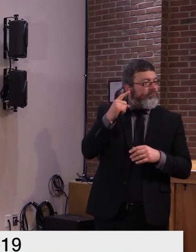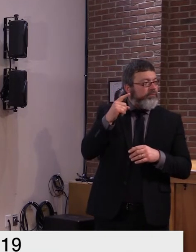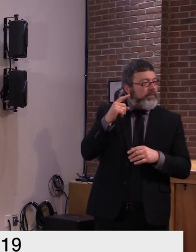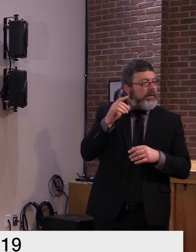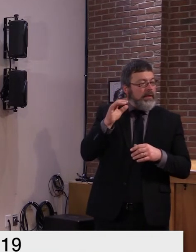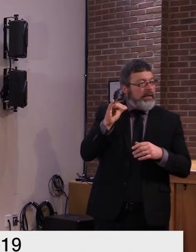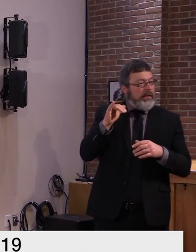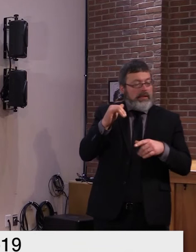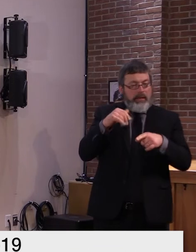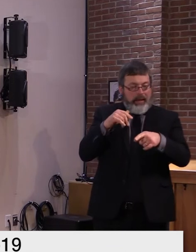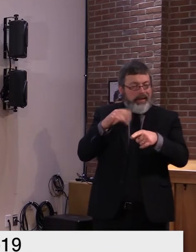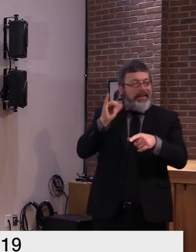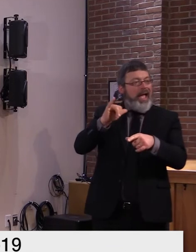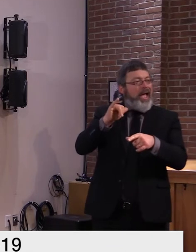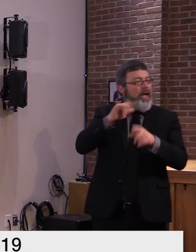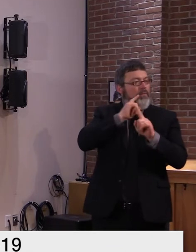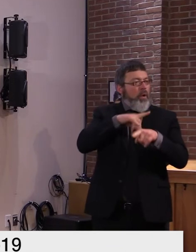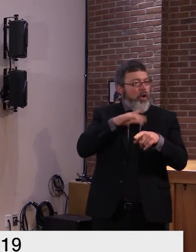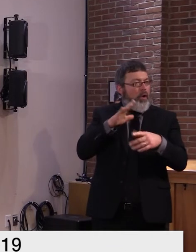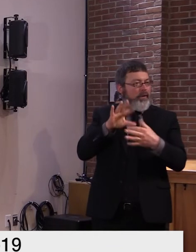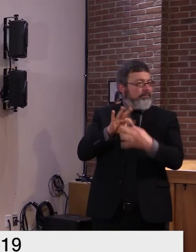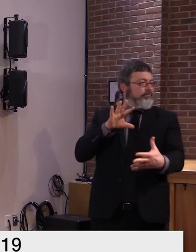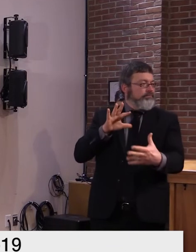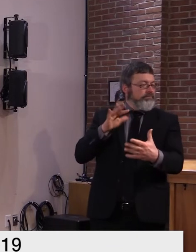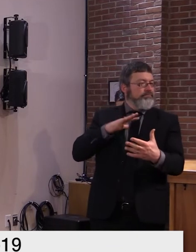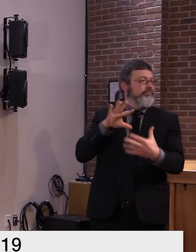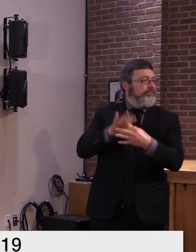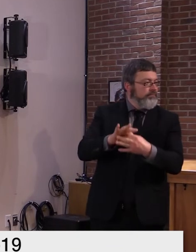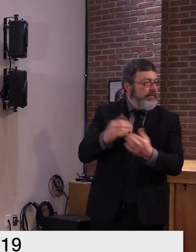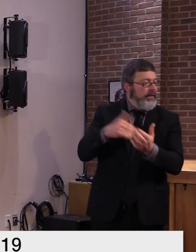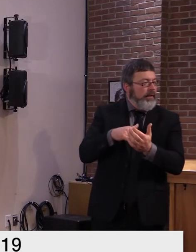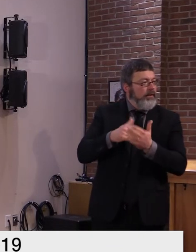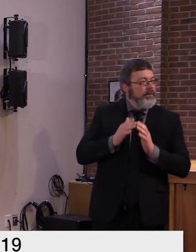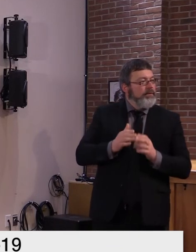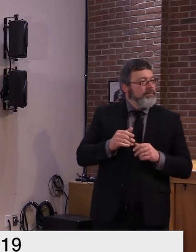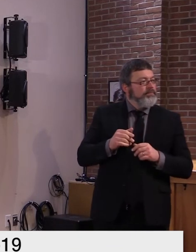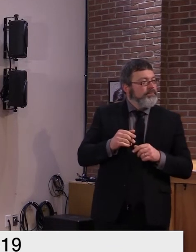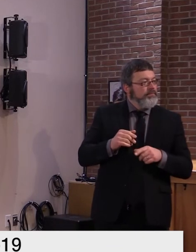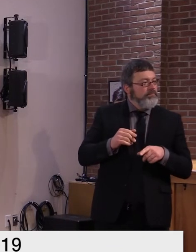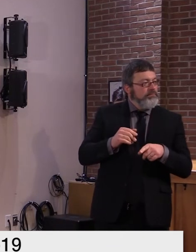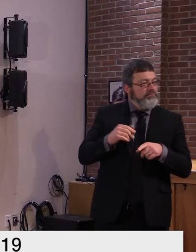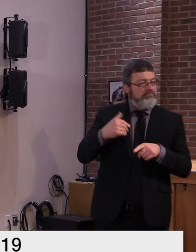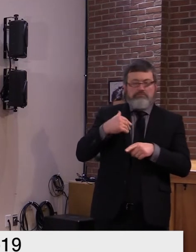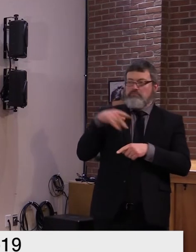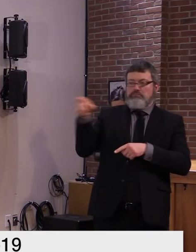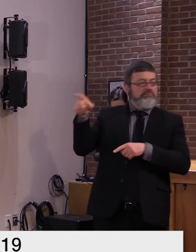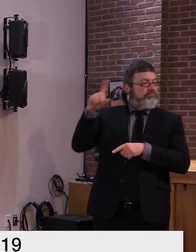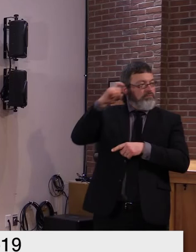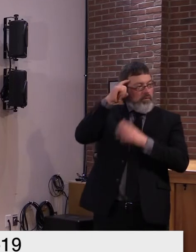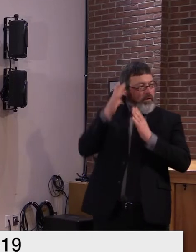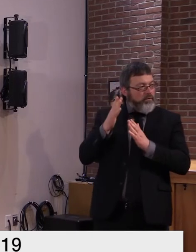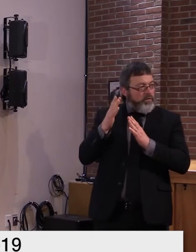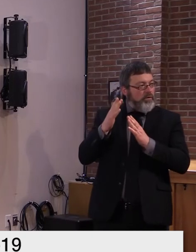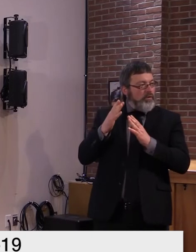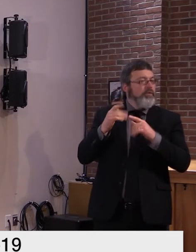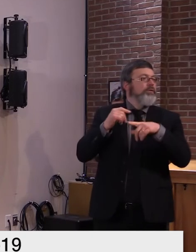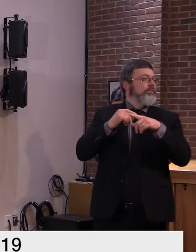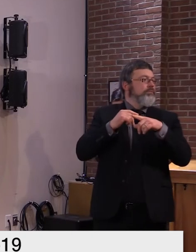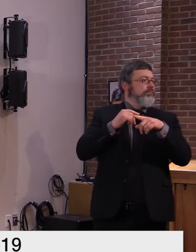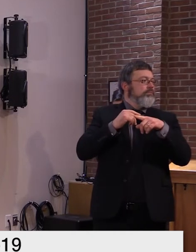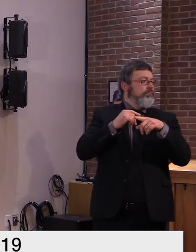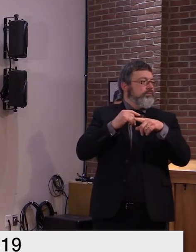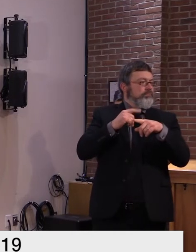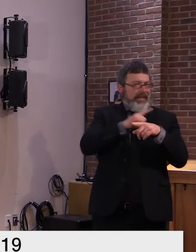apologies for the miscue governor uh the legislature is beginning to draft a framework that acknowledges